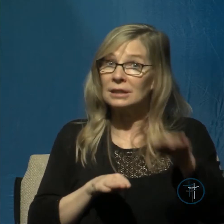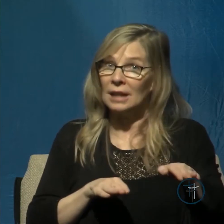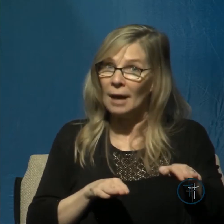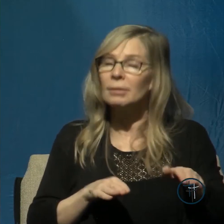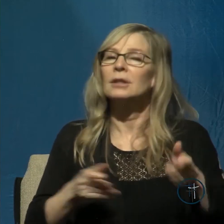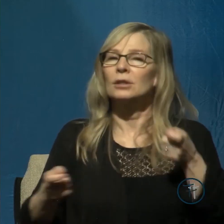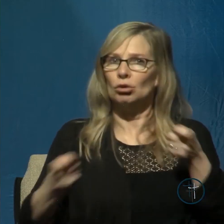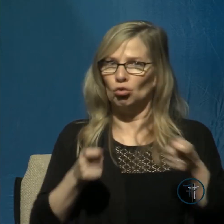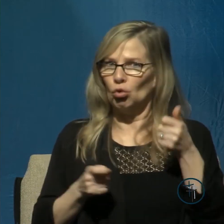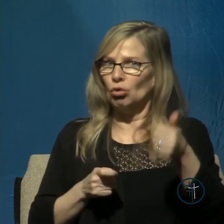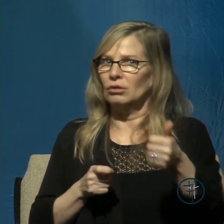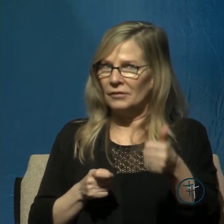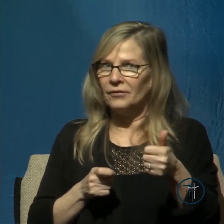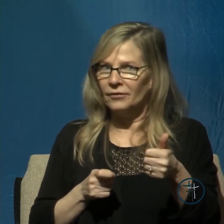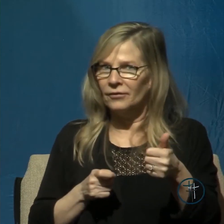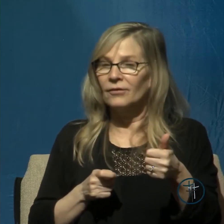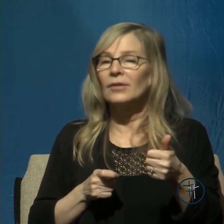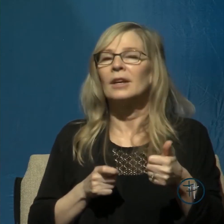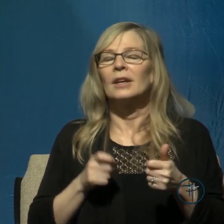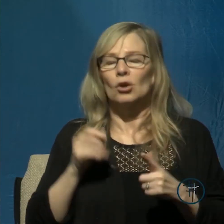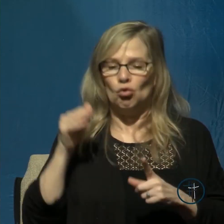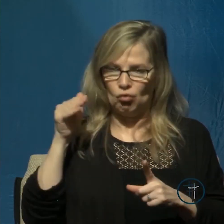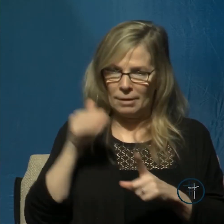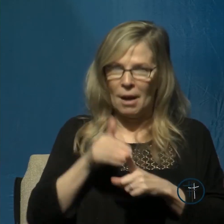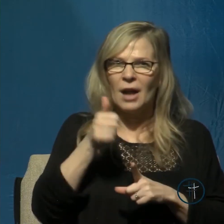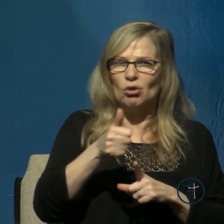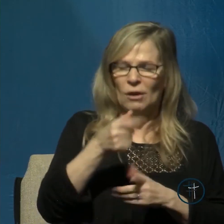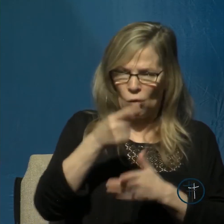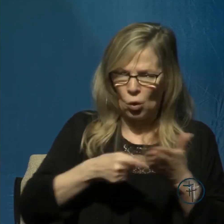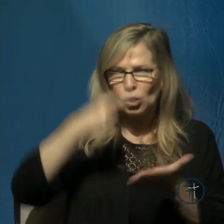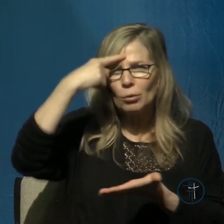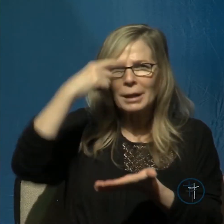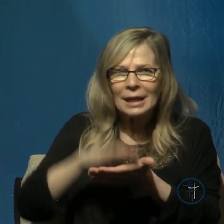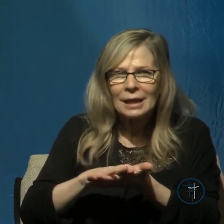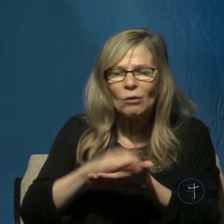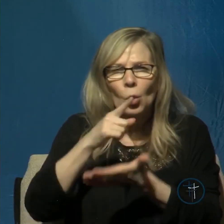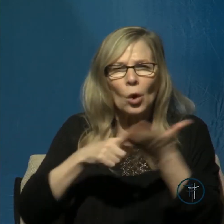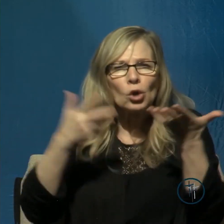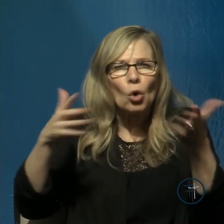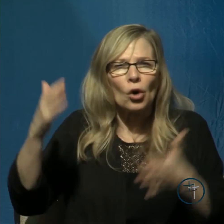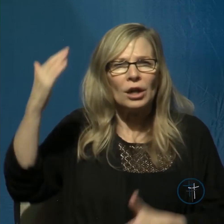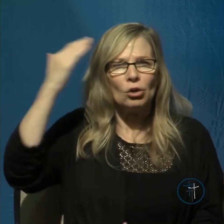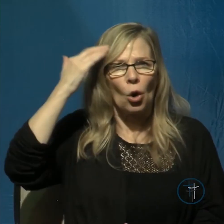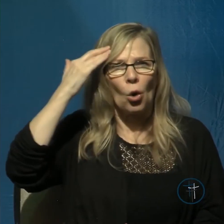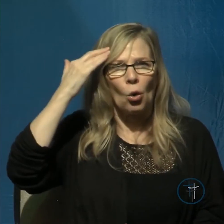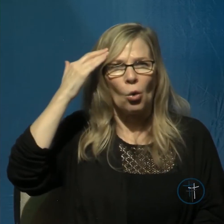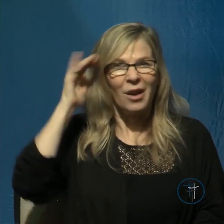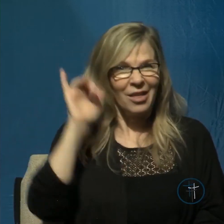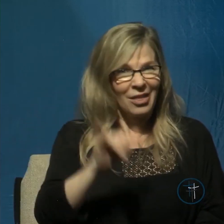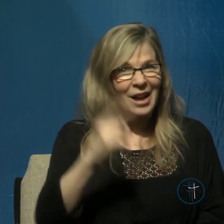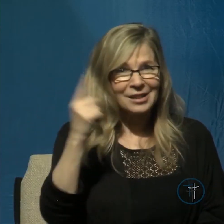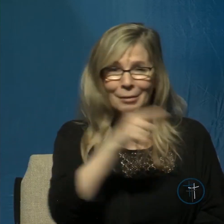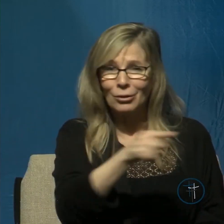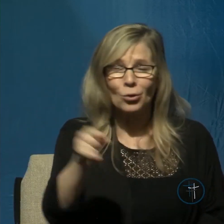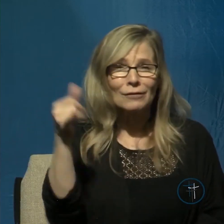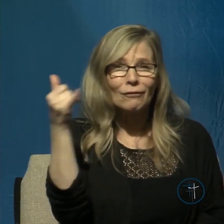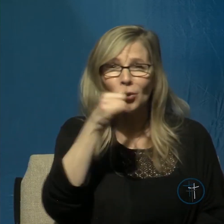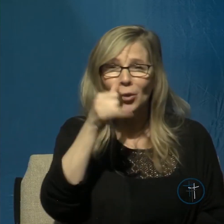up and you and you then remind yourself of what you believe and what you know that again is something these foolish disciples did not do